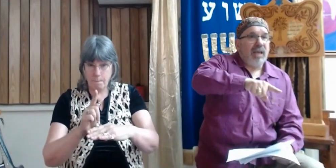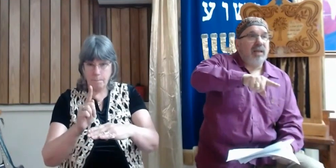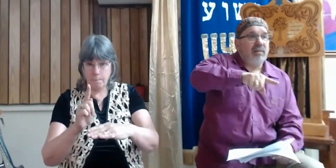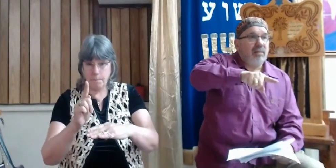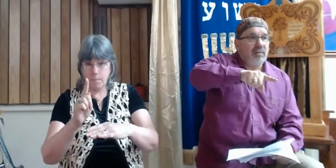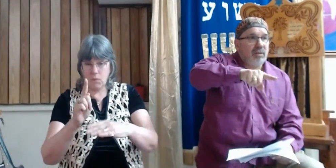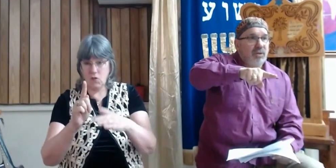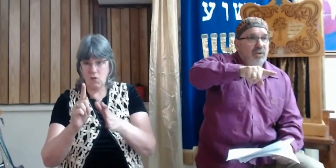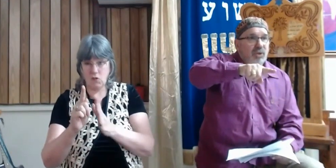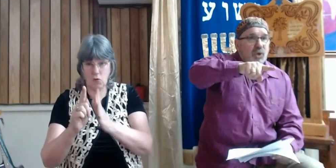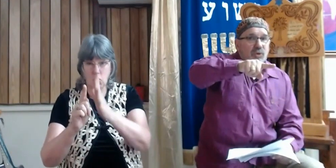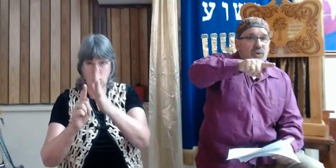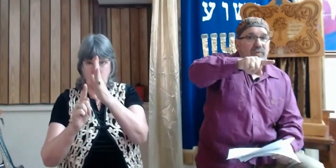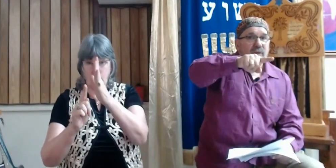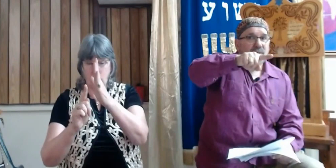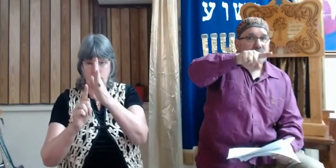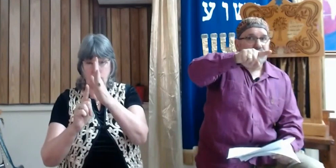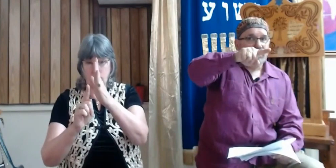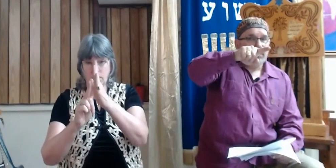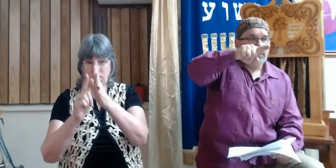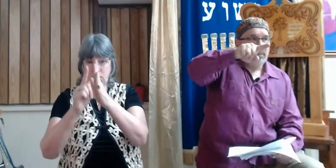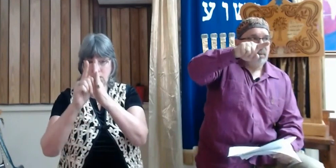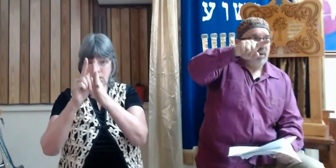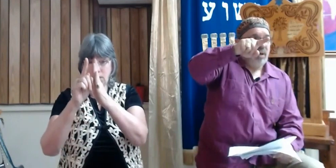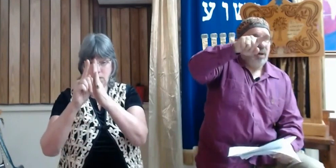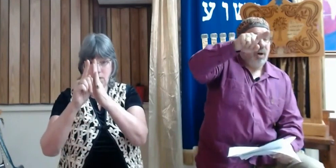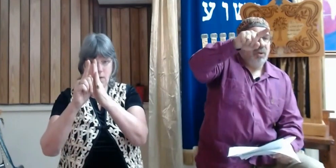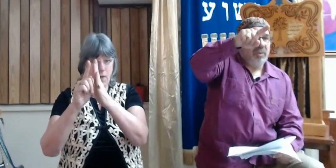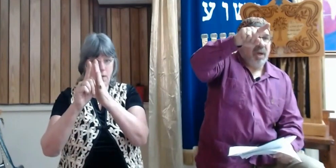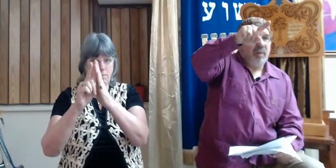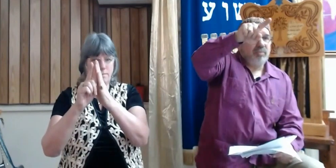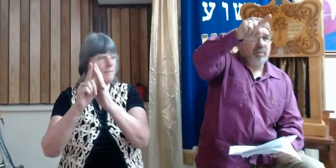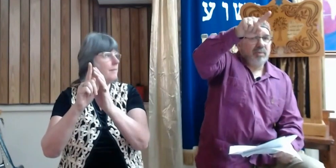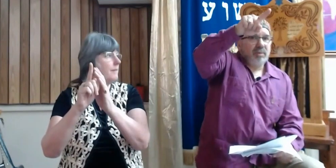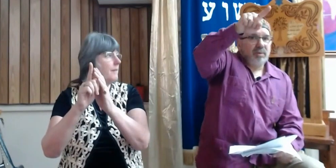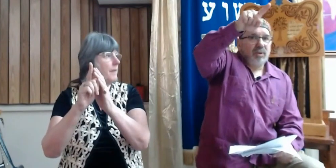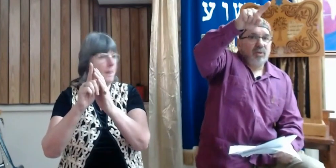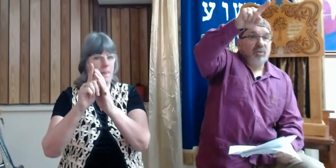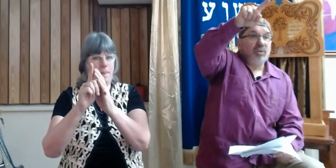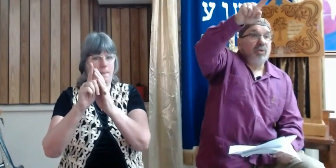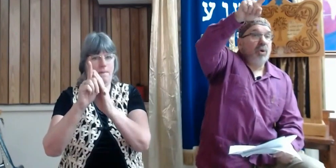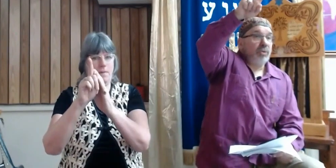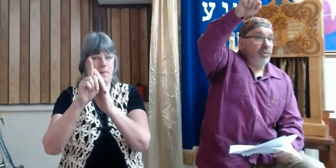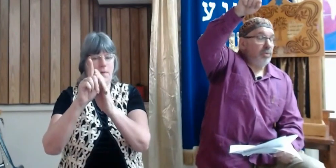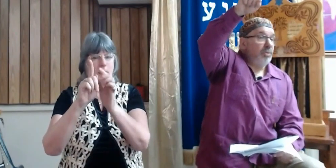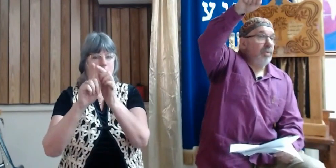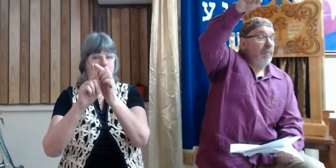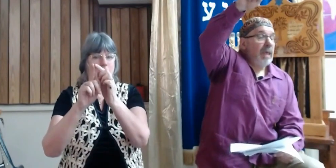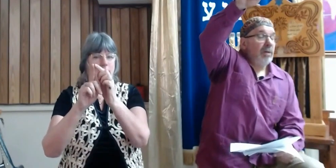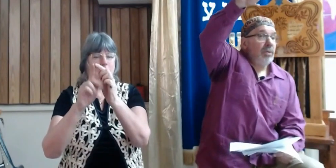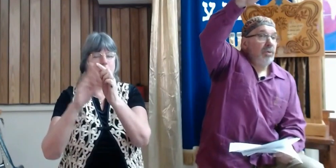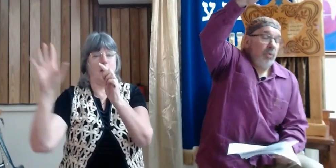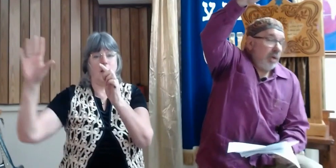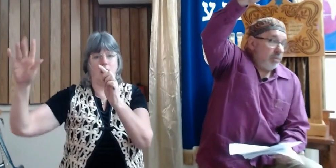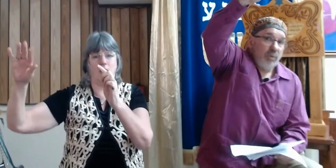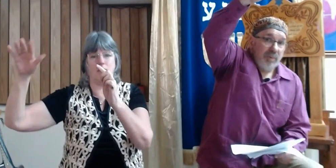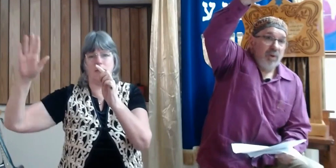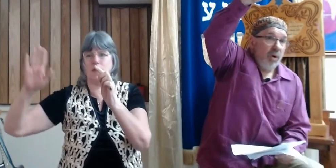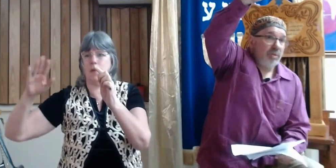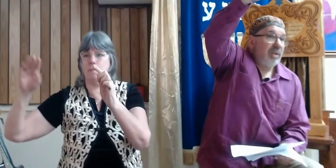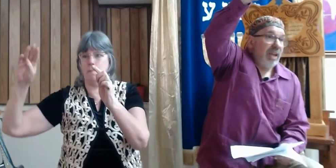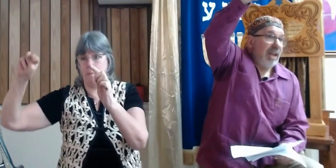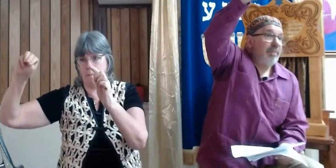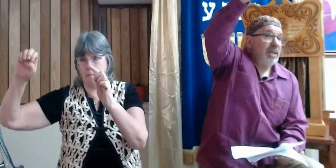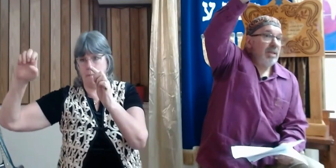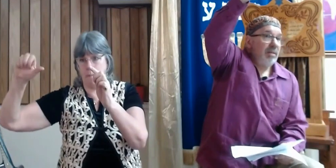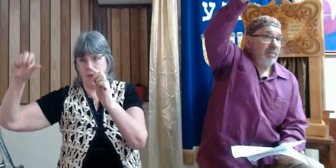parallel the Jordan River, all the way up to the north to what would